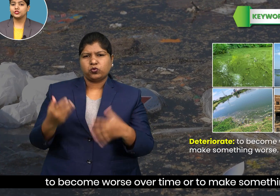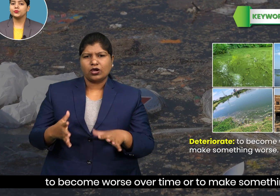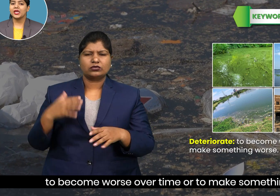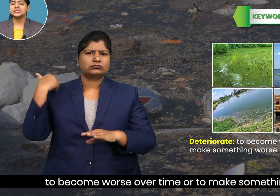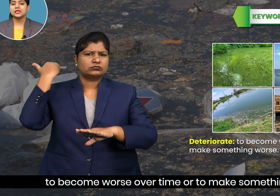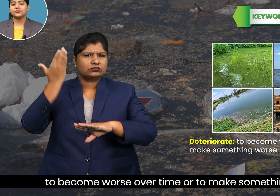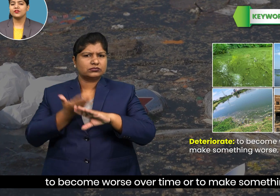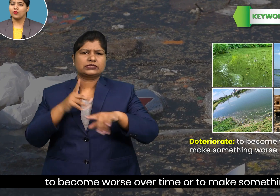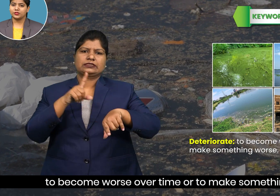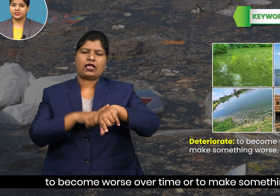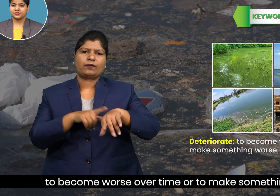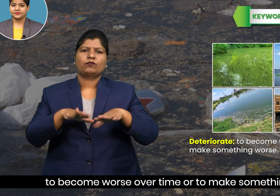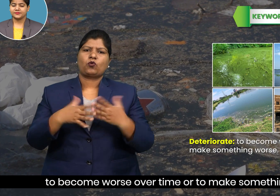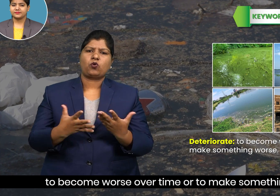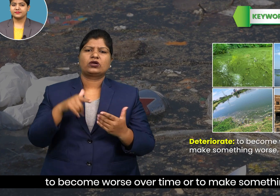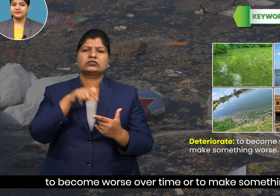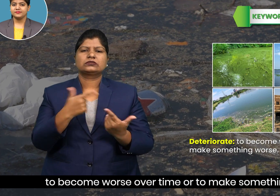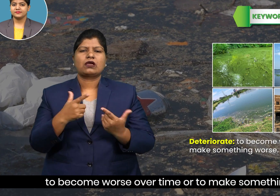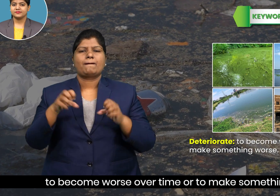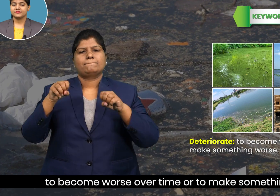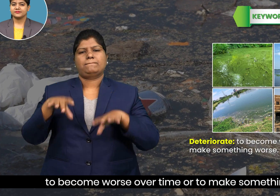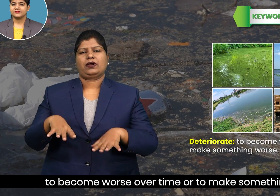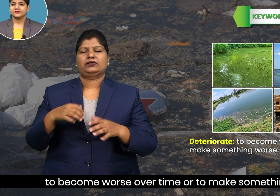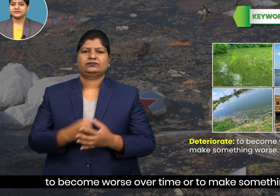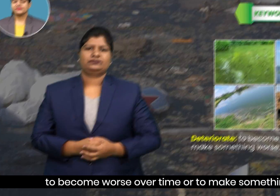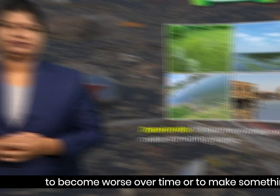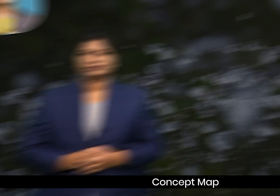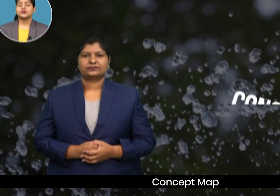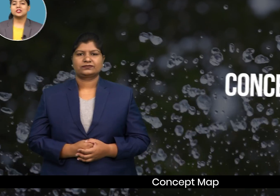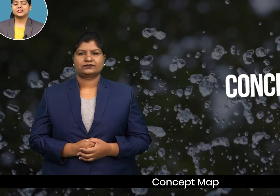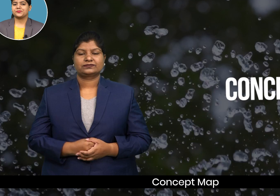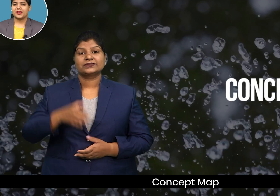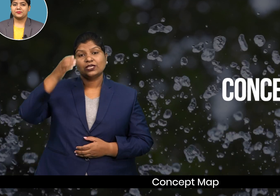to make something words concept map